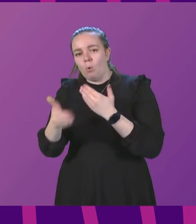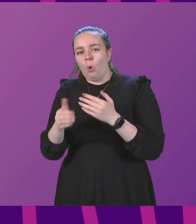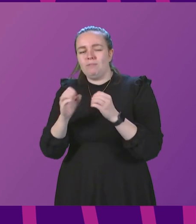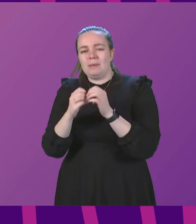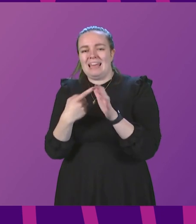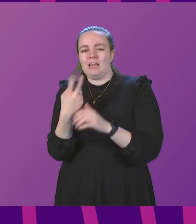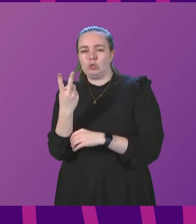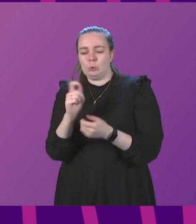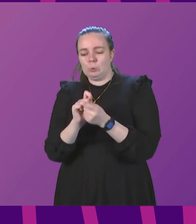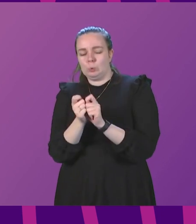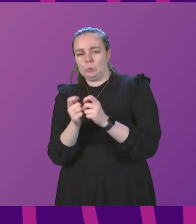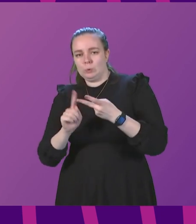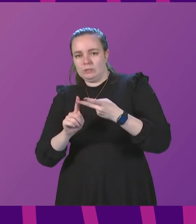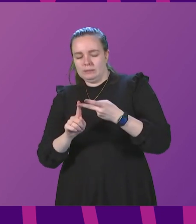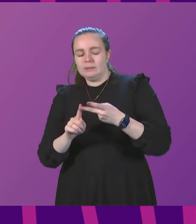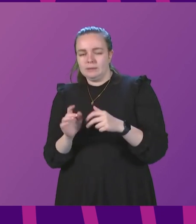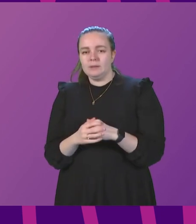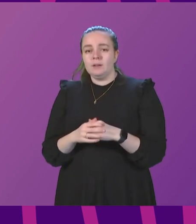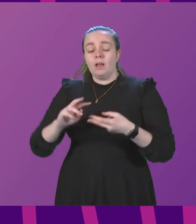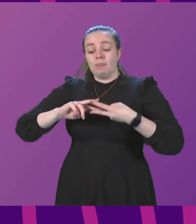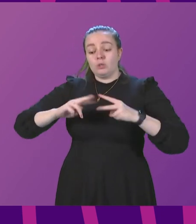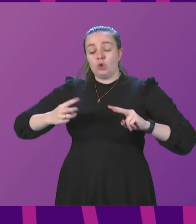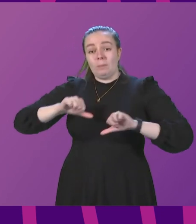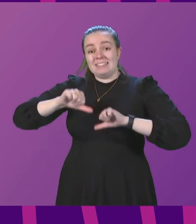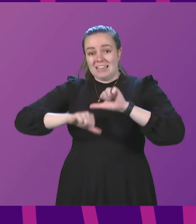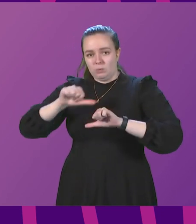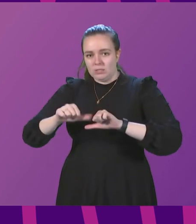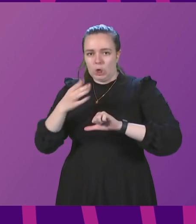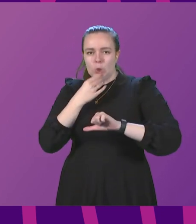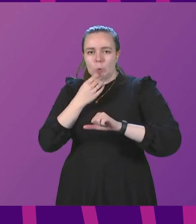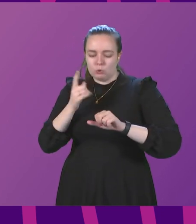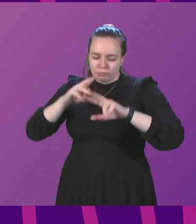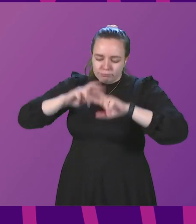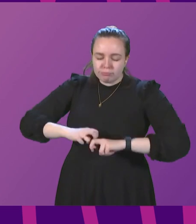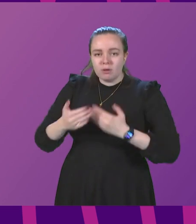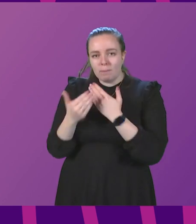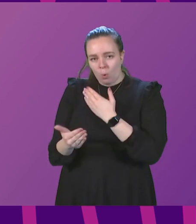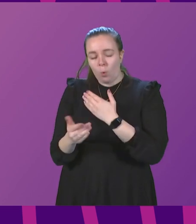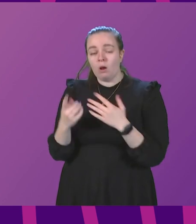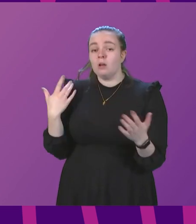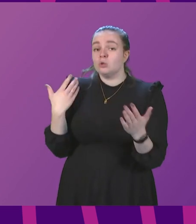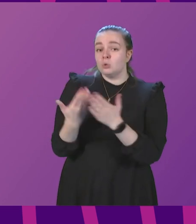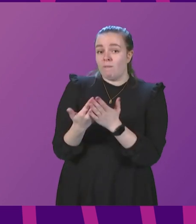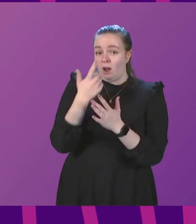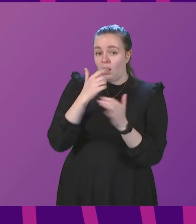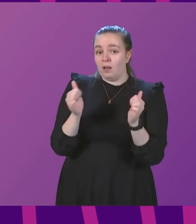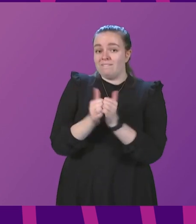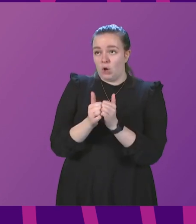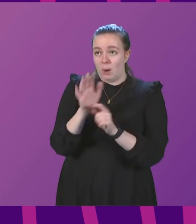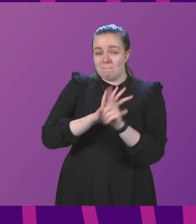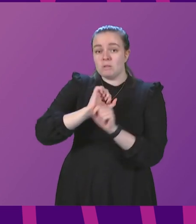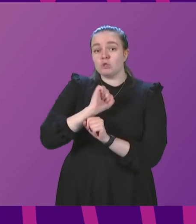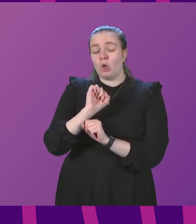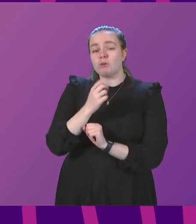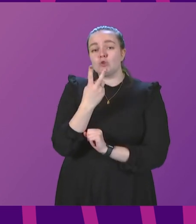BA2 subvariant. Genomic sequencing is being used to investigate this further. So far, I can confirm that in Scotland,